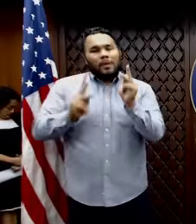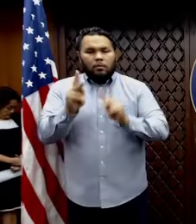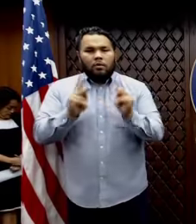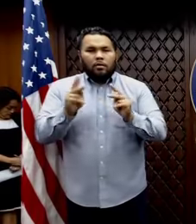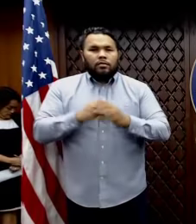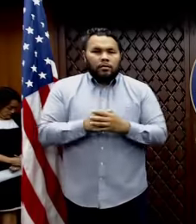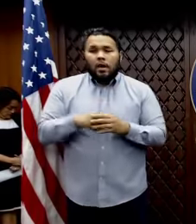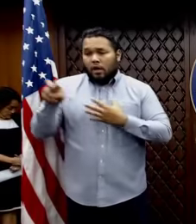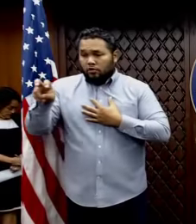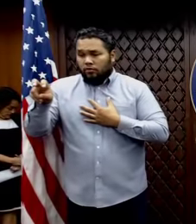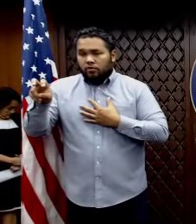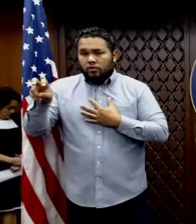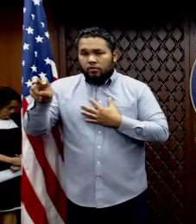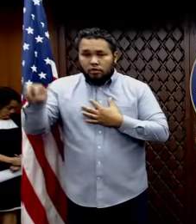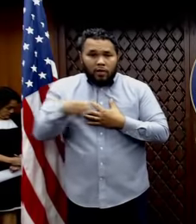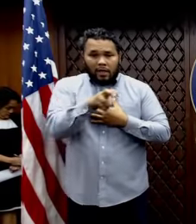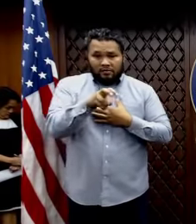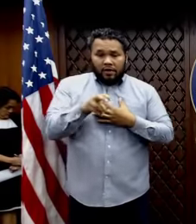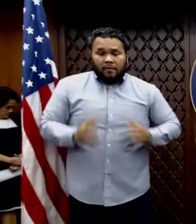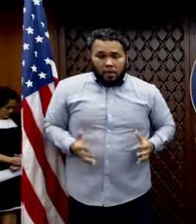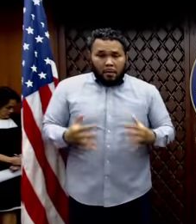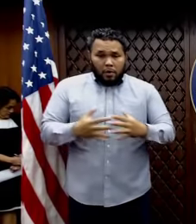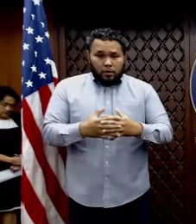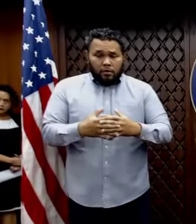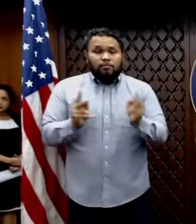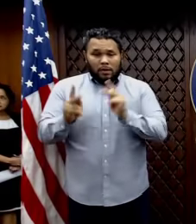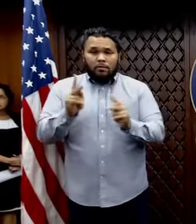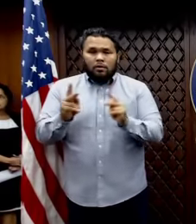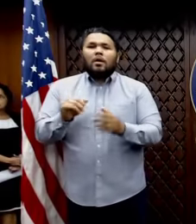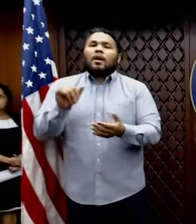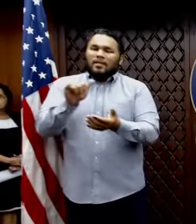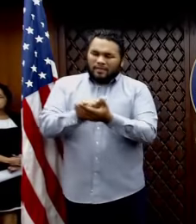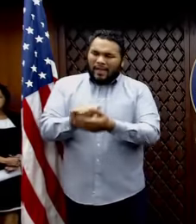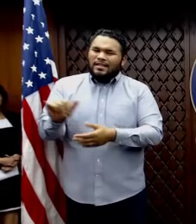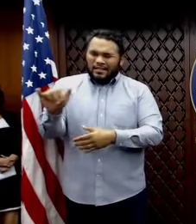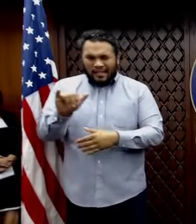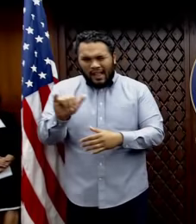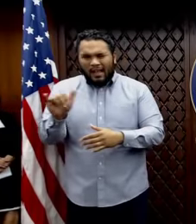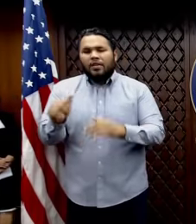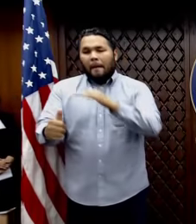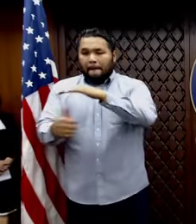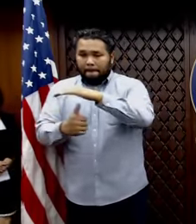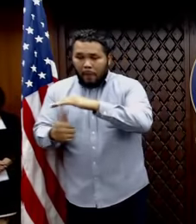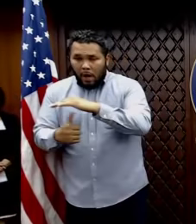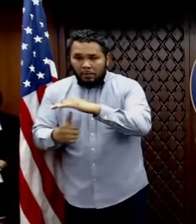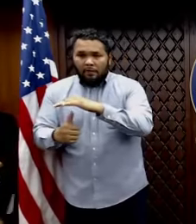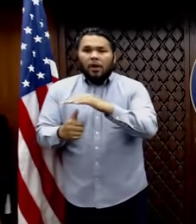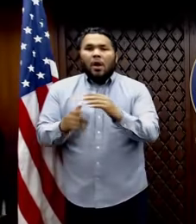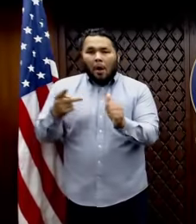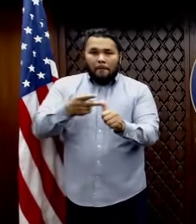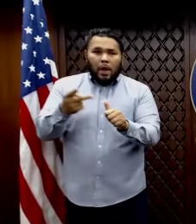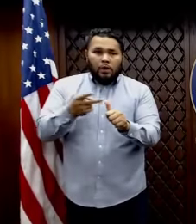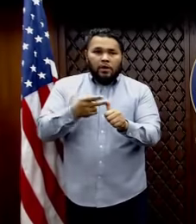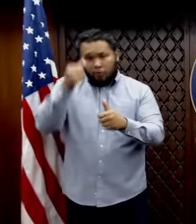transferring of the maternal child health patients, that's kind of like on the bottom of the priority because remember the, the